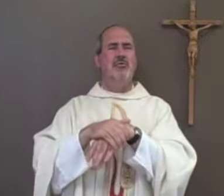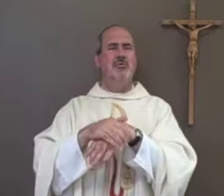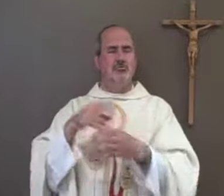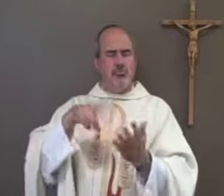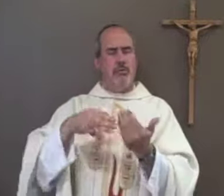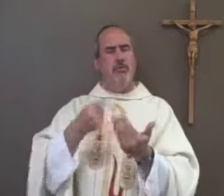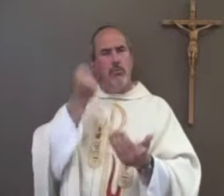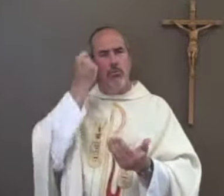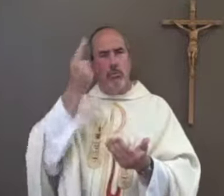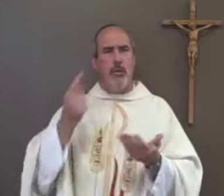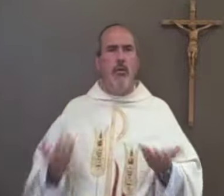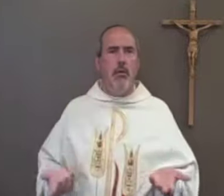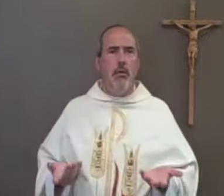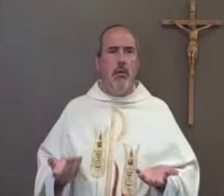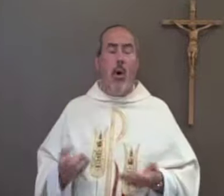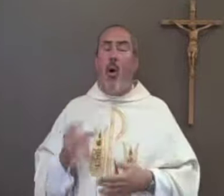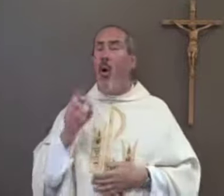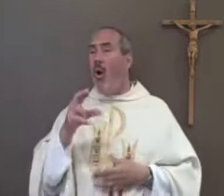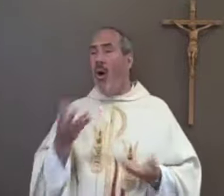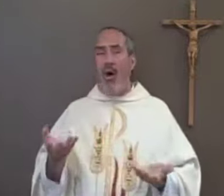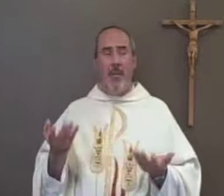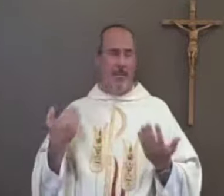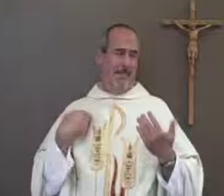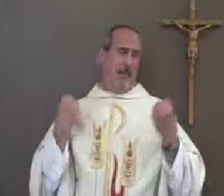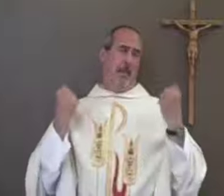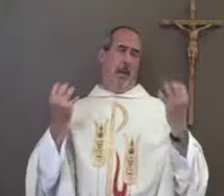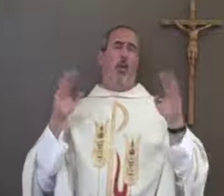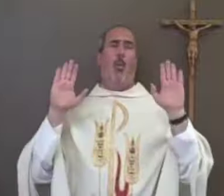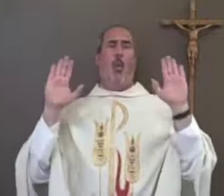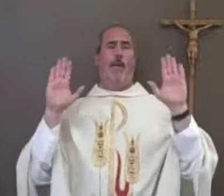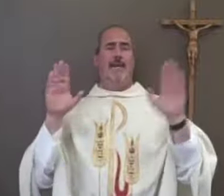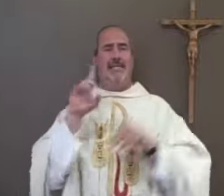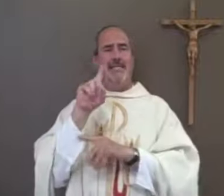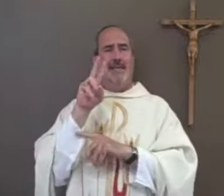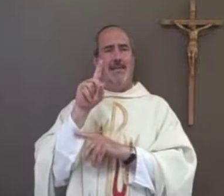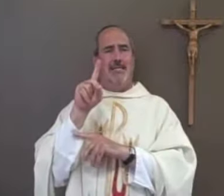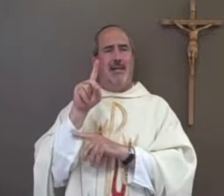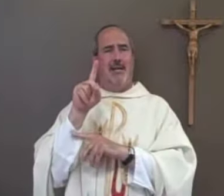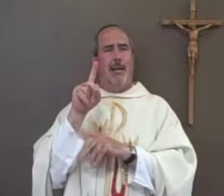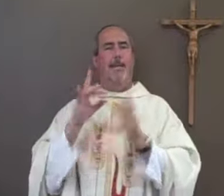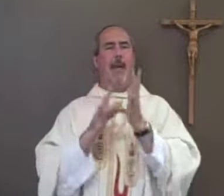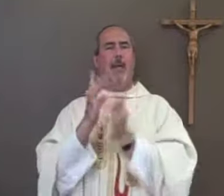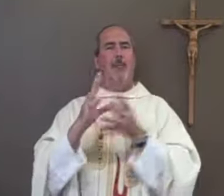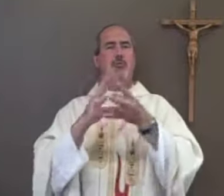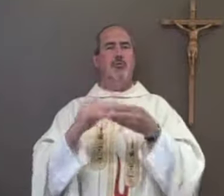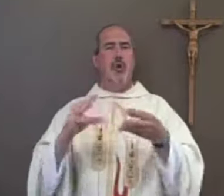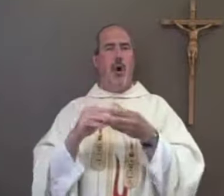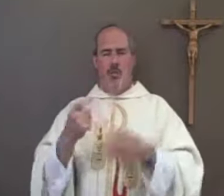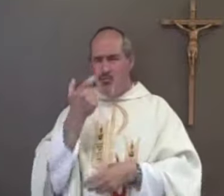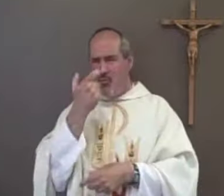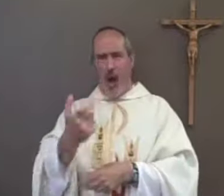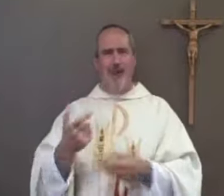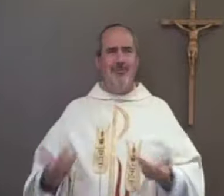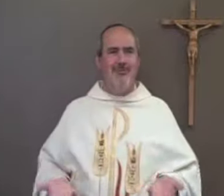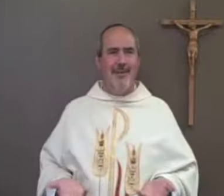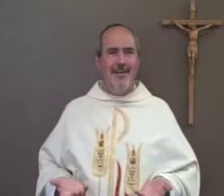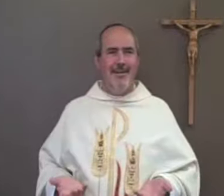you could buy a version that's written in a little easier English as well there are so many great biblical